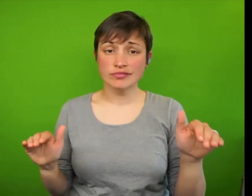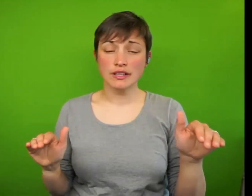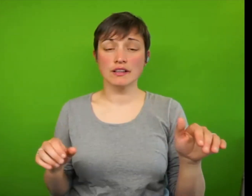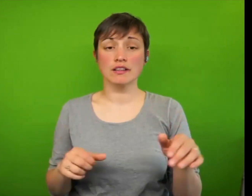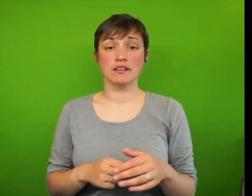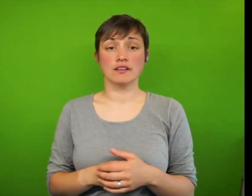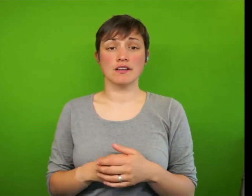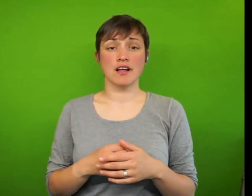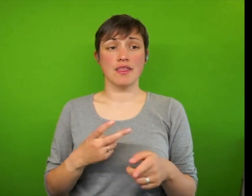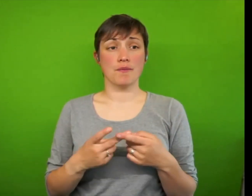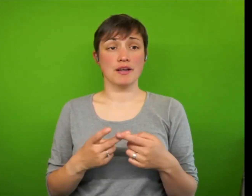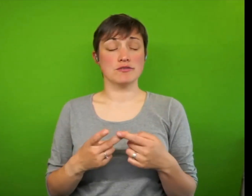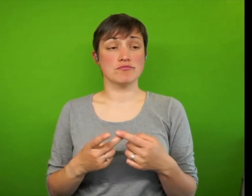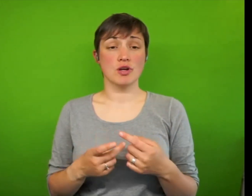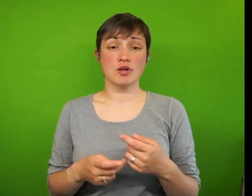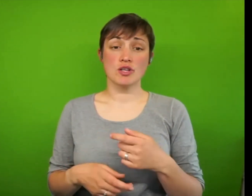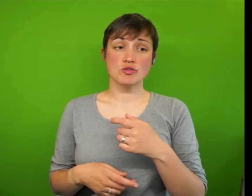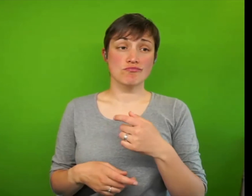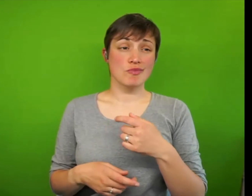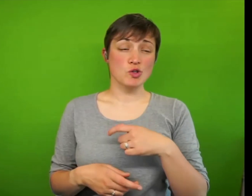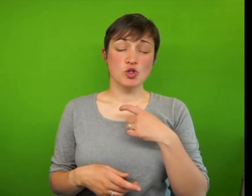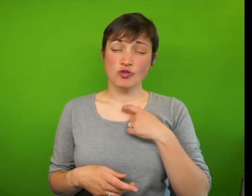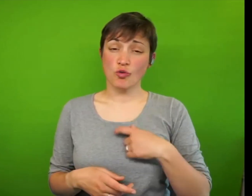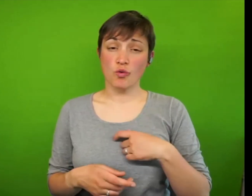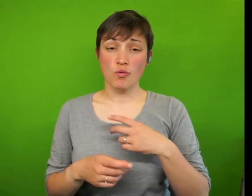student welfare, whether they can help.